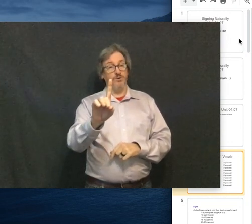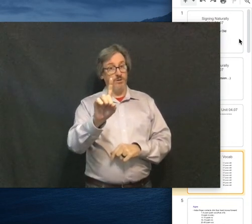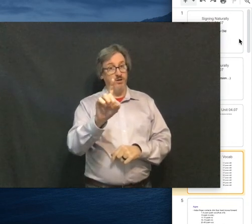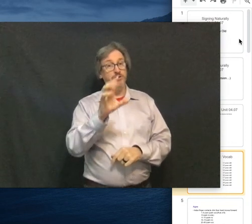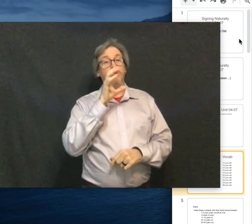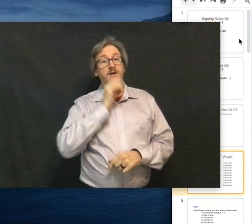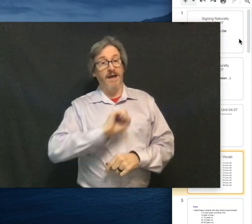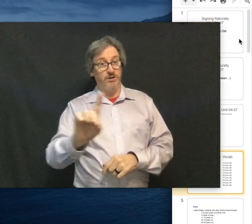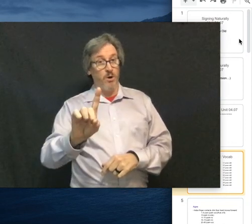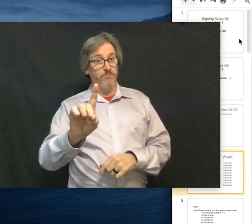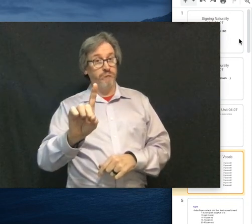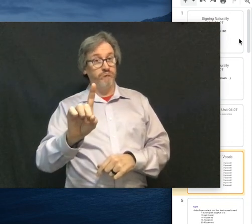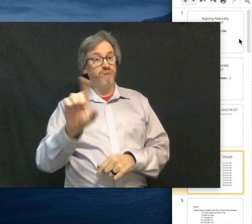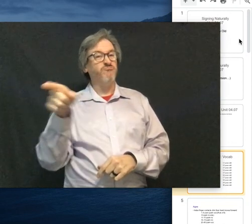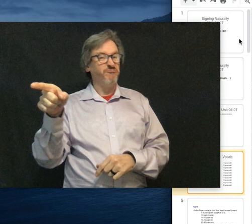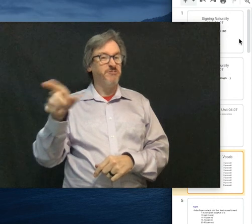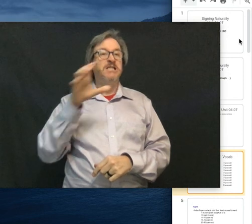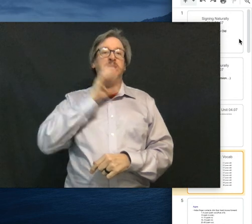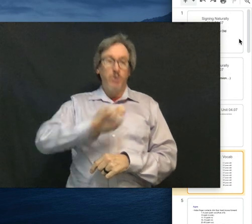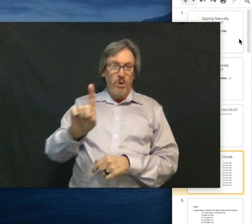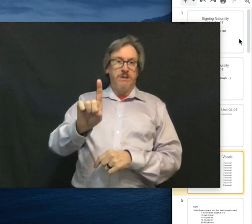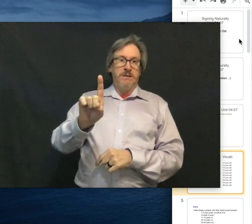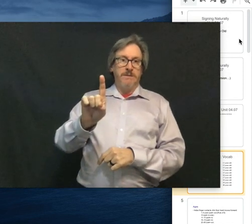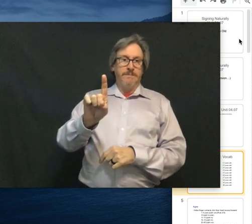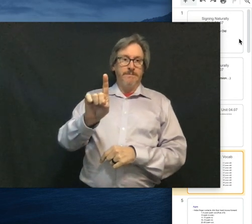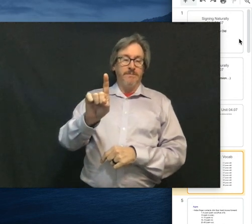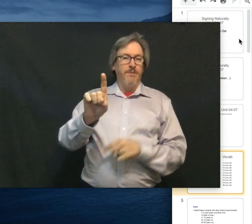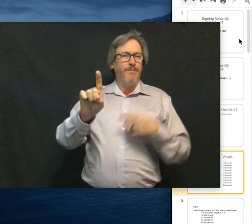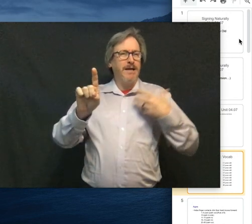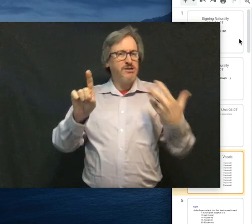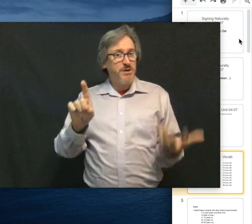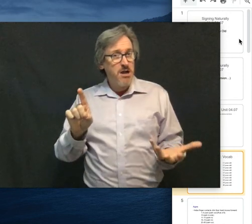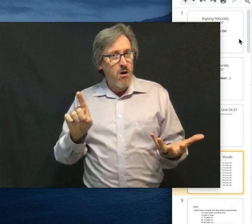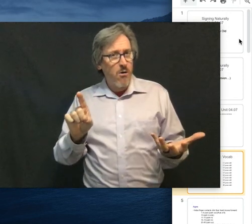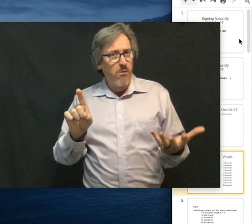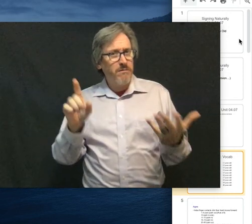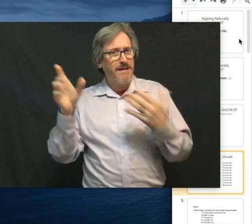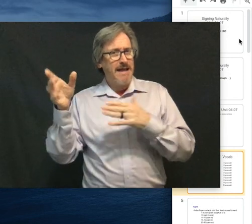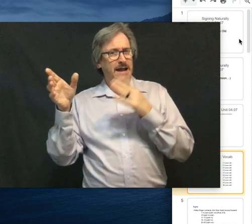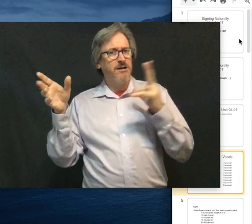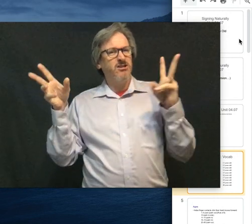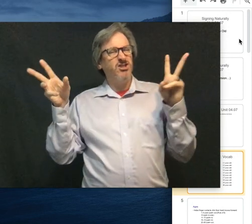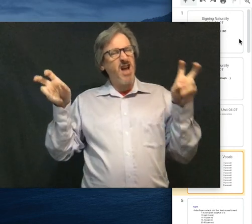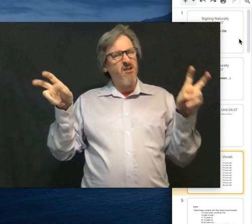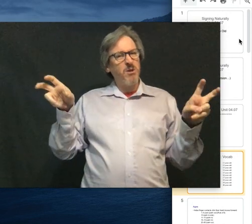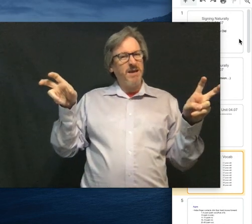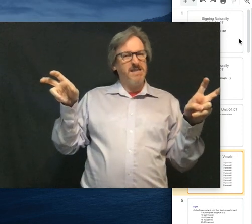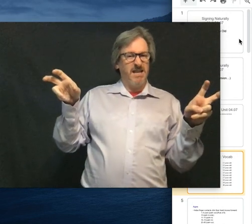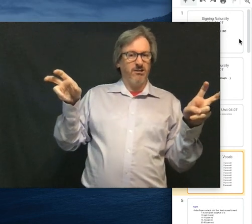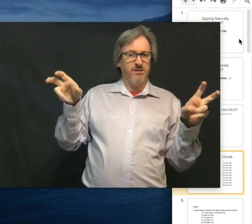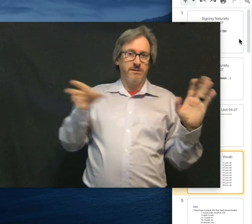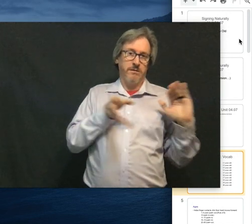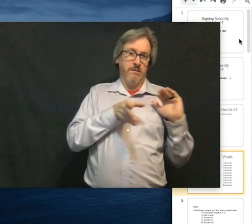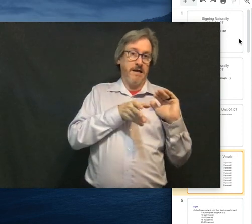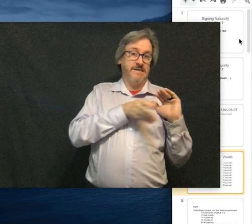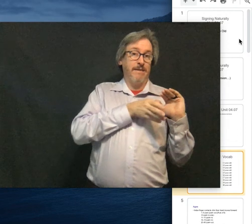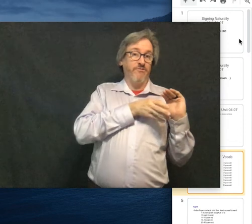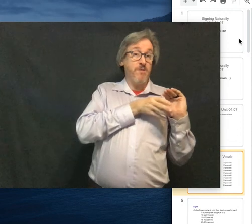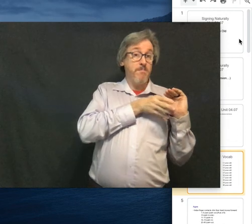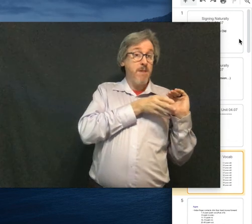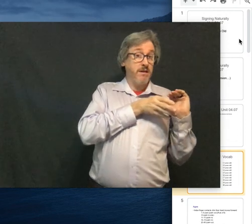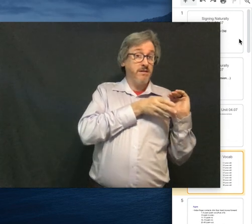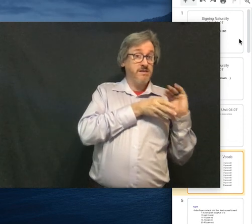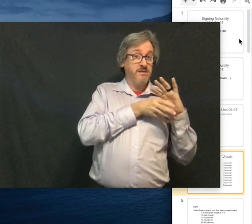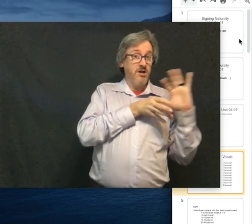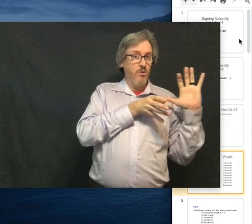So you can do age one because we know that that generally means years except